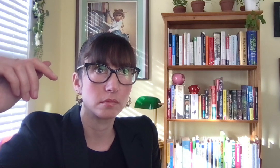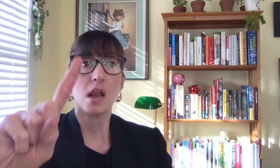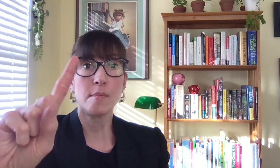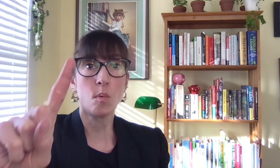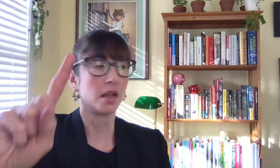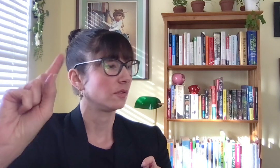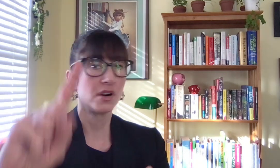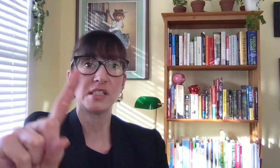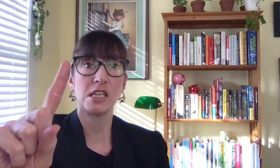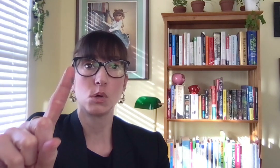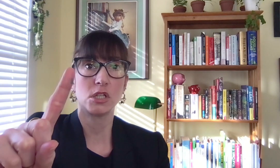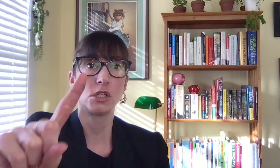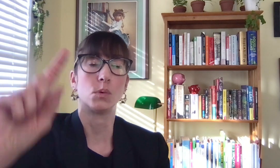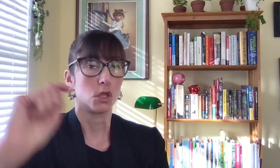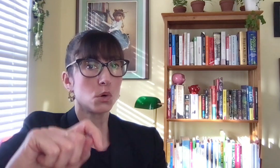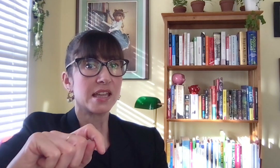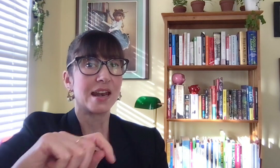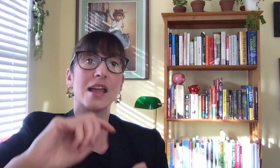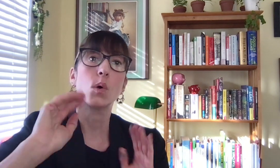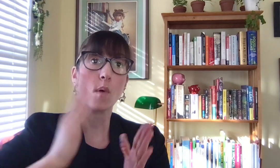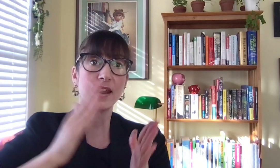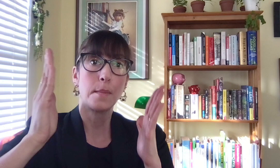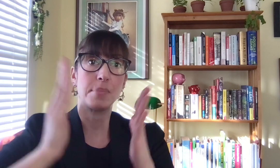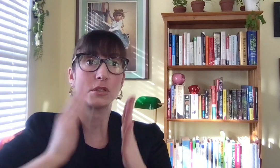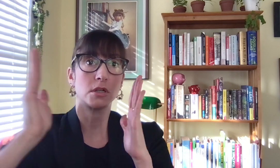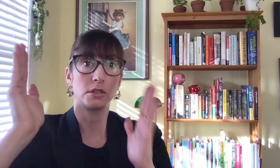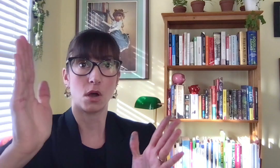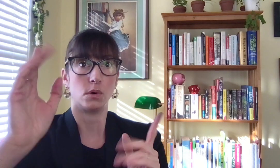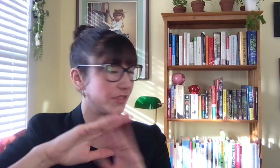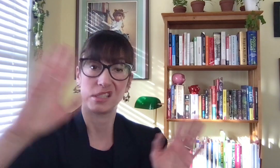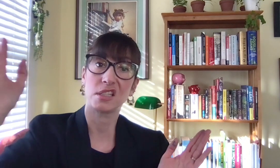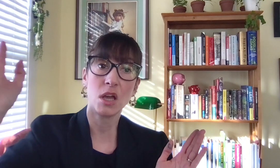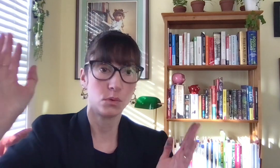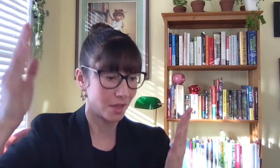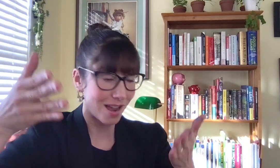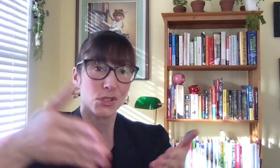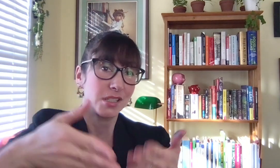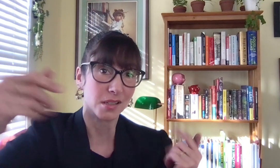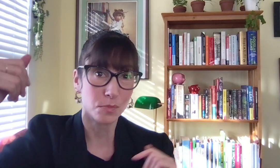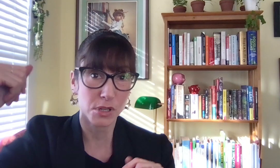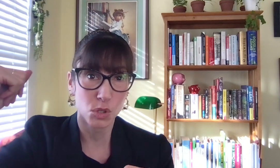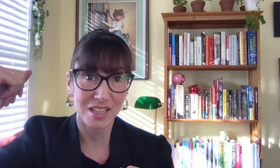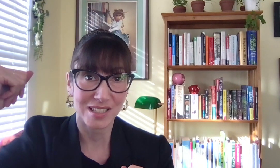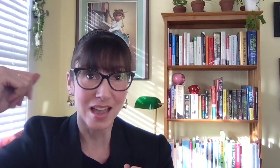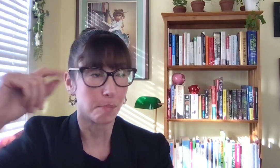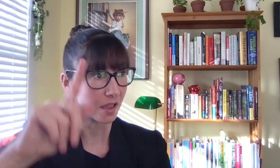Number one. First thing you can do. You can get a credit builder loan. This is a loan that actually doesn't put you into debt because